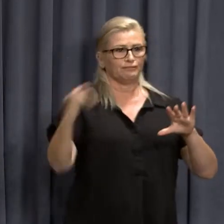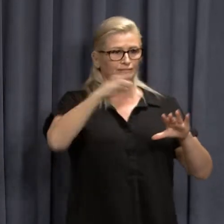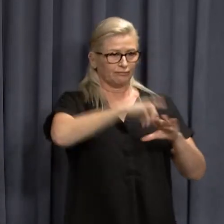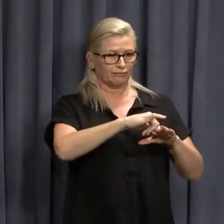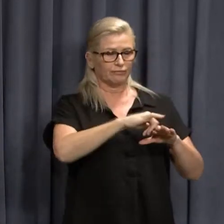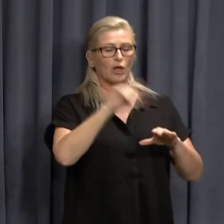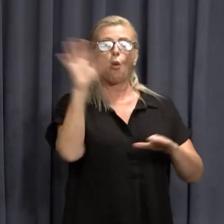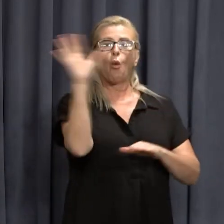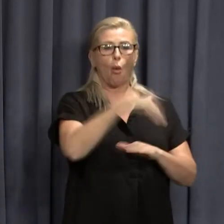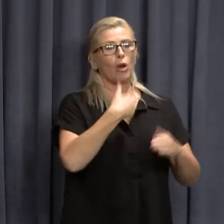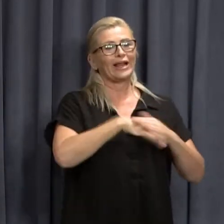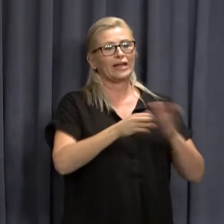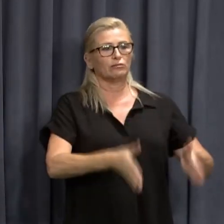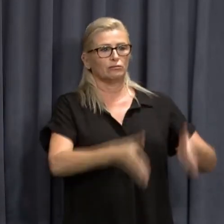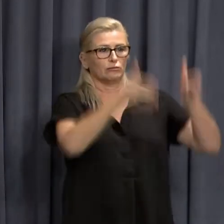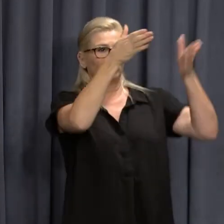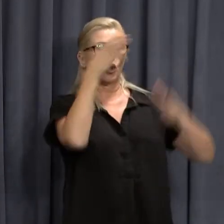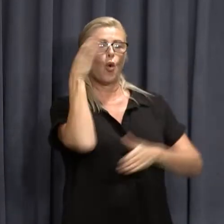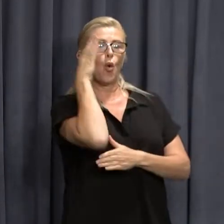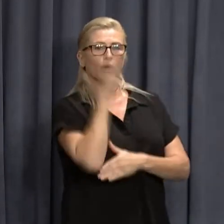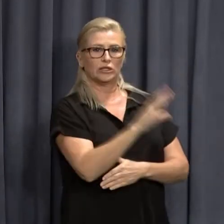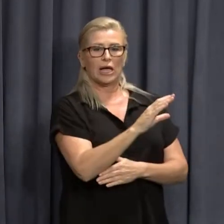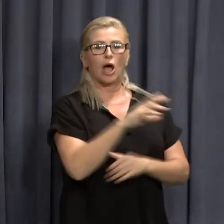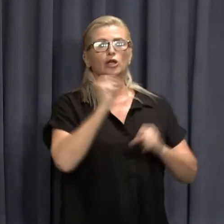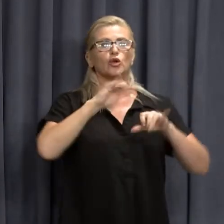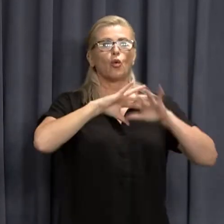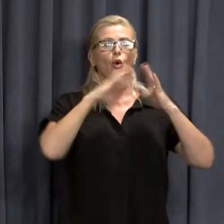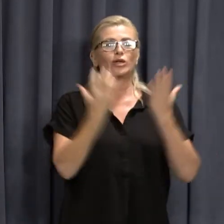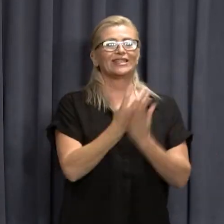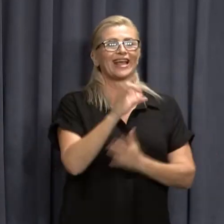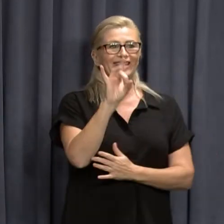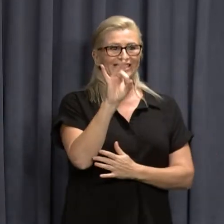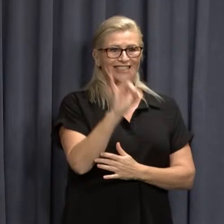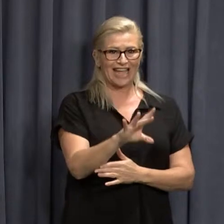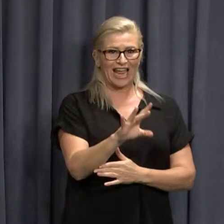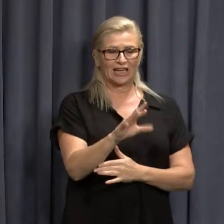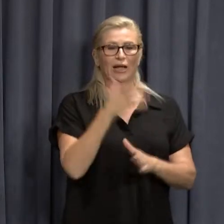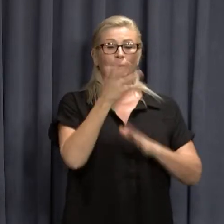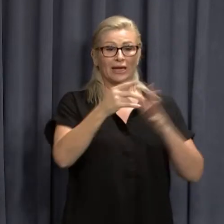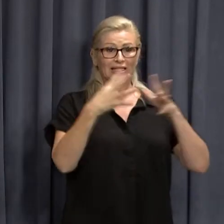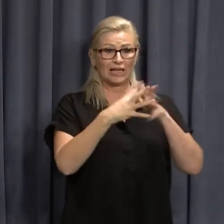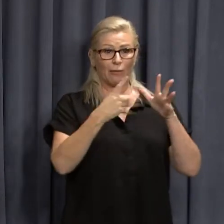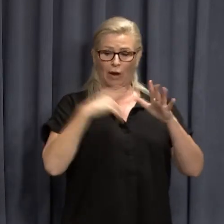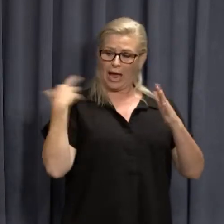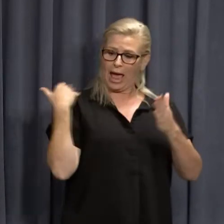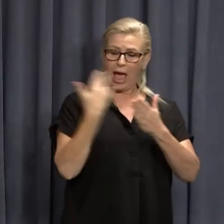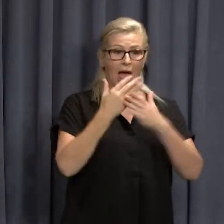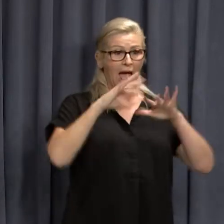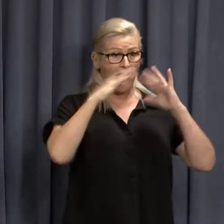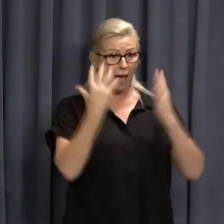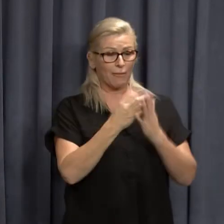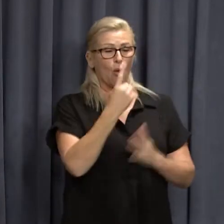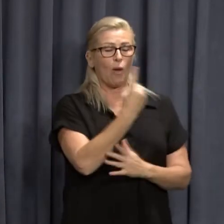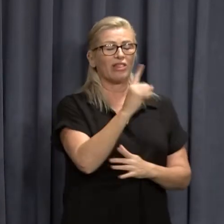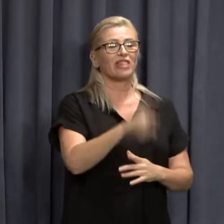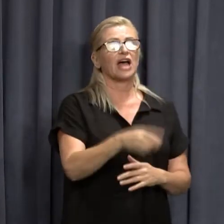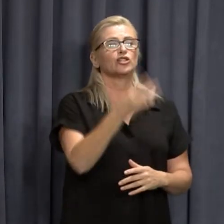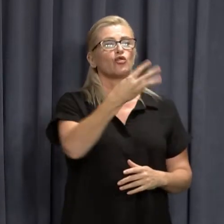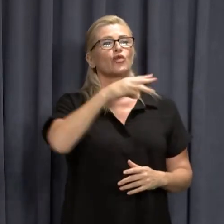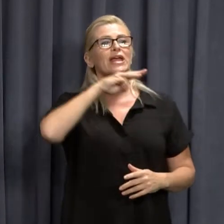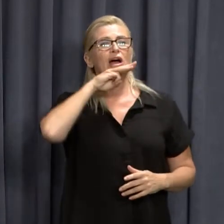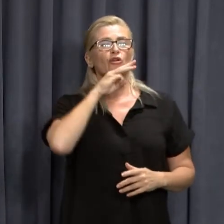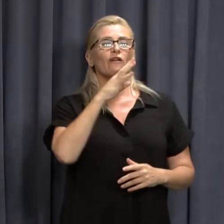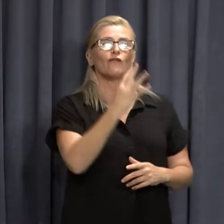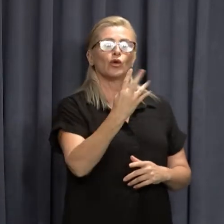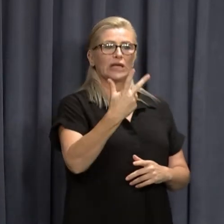These total 10 cases in the overnight reporting cycle take WA's total to 1,348